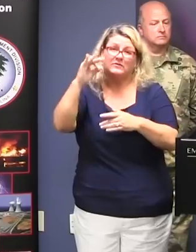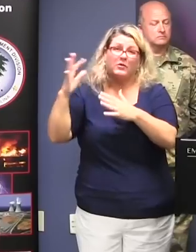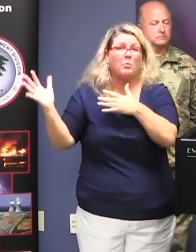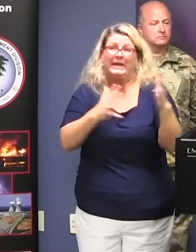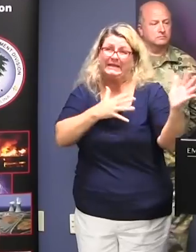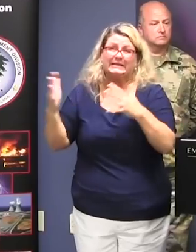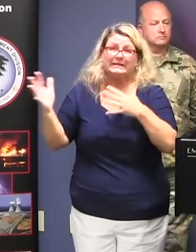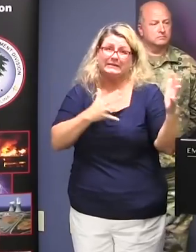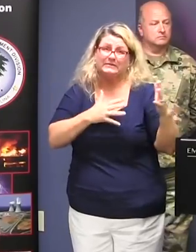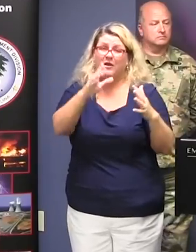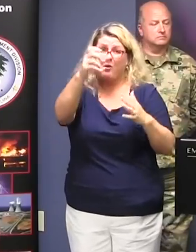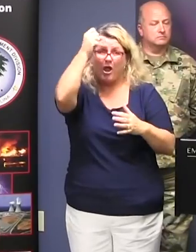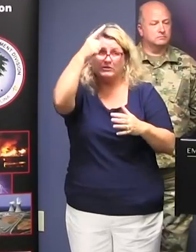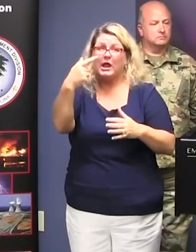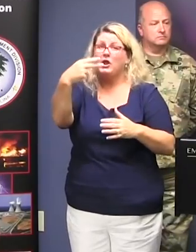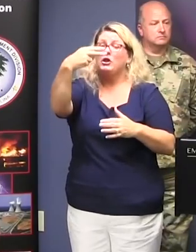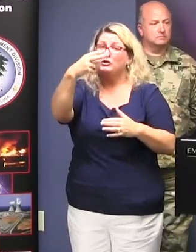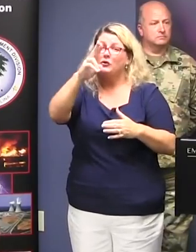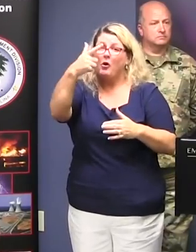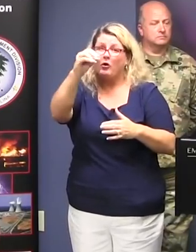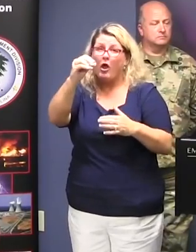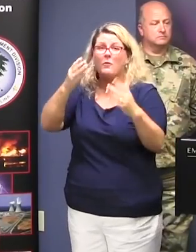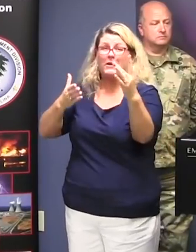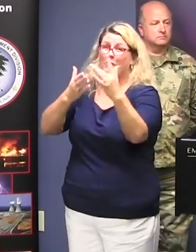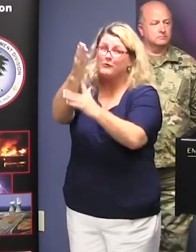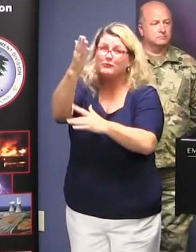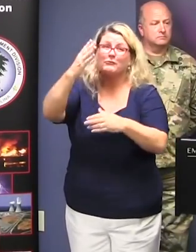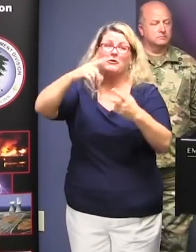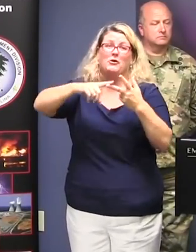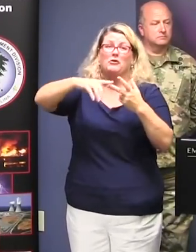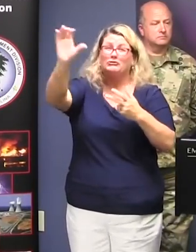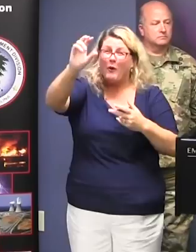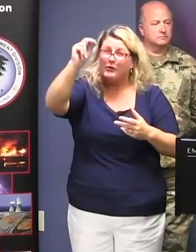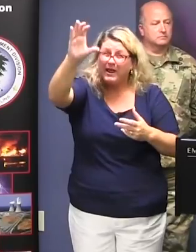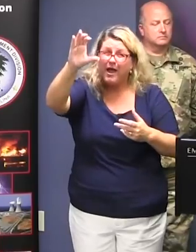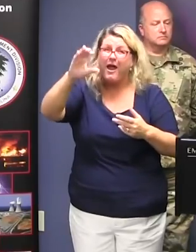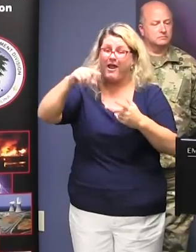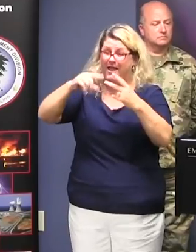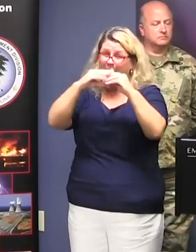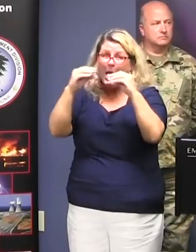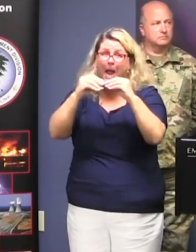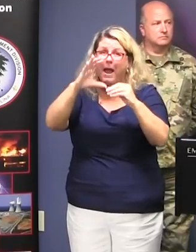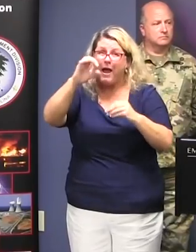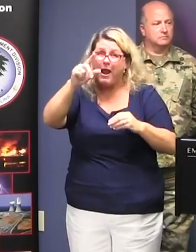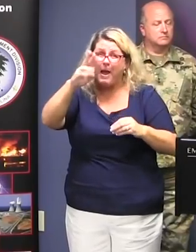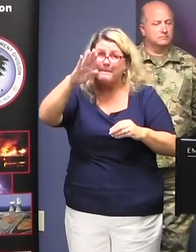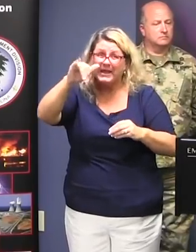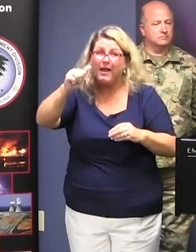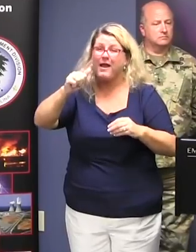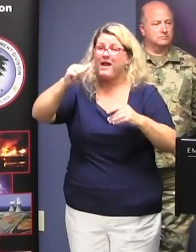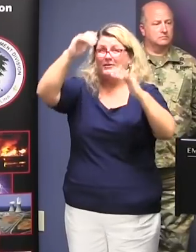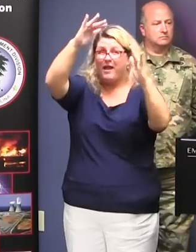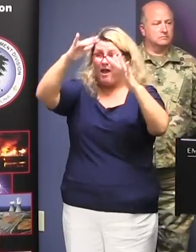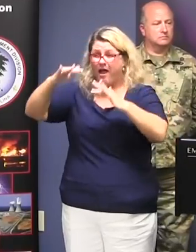went all the way through Columbia into Charlotte and knocked down all the big live oak trees in Charlotte. So I would say prepare for the